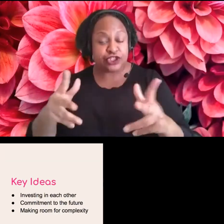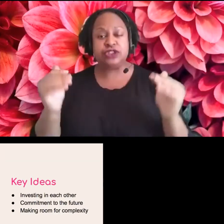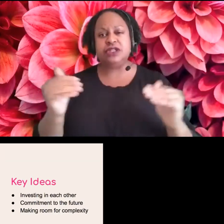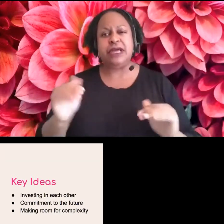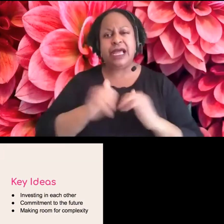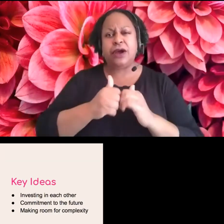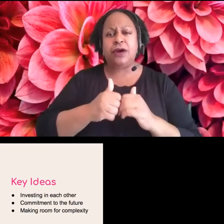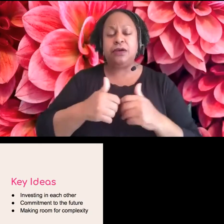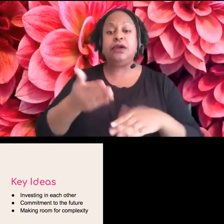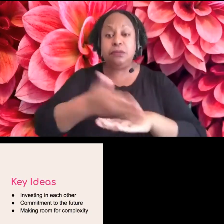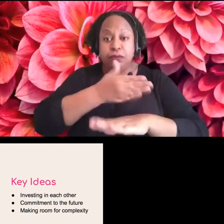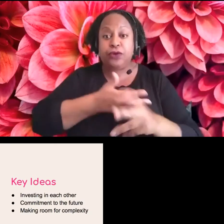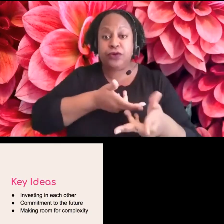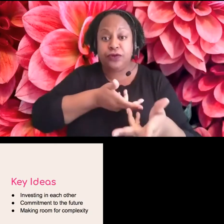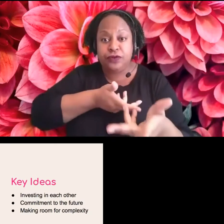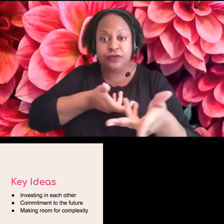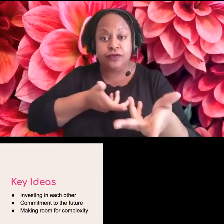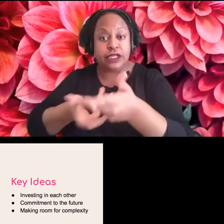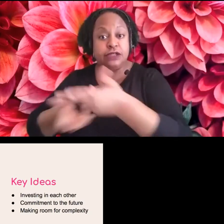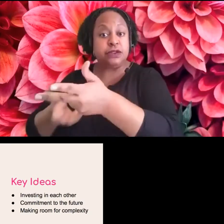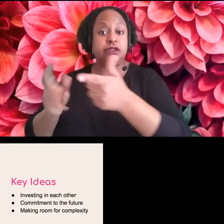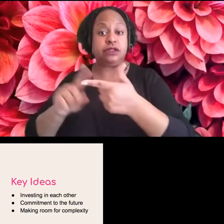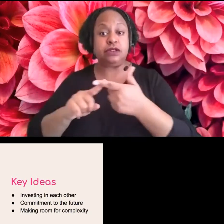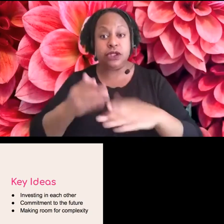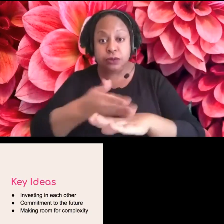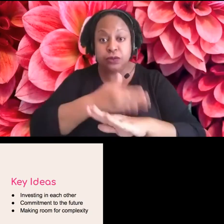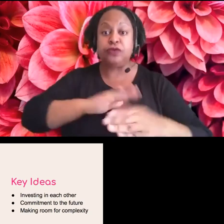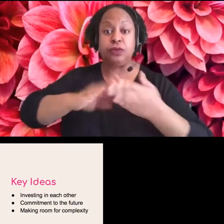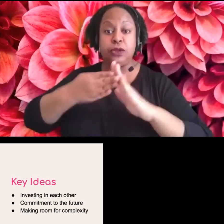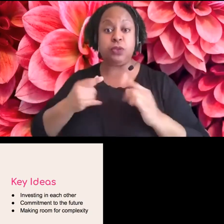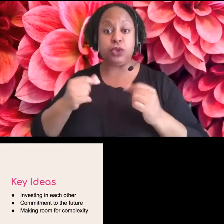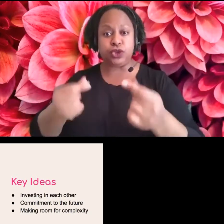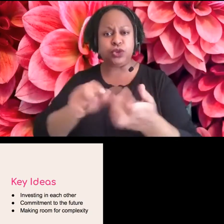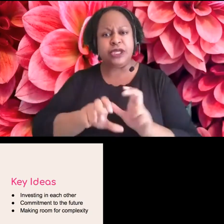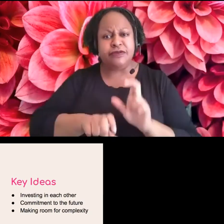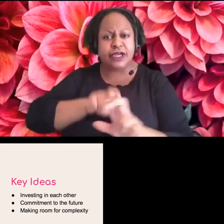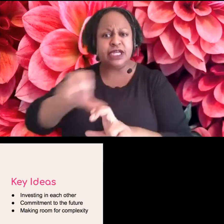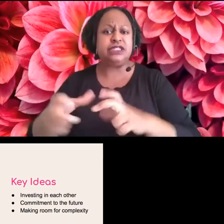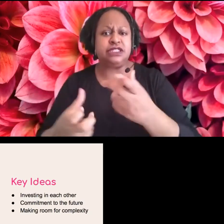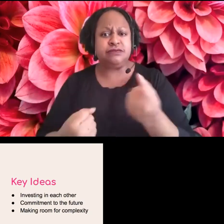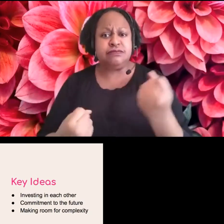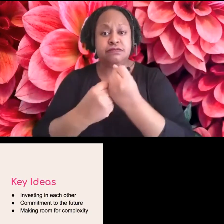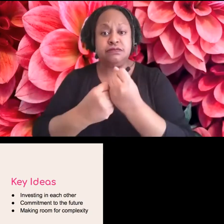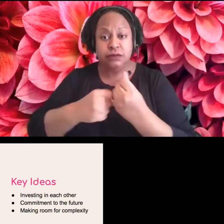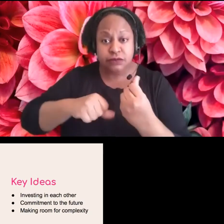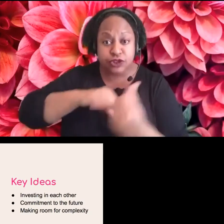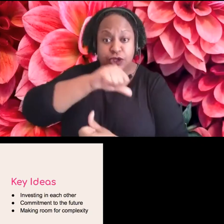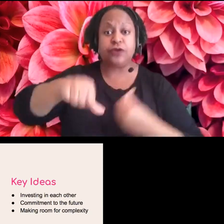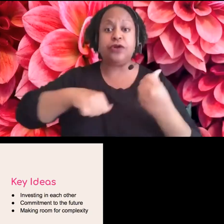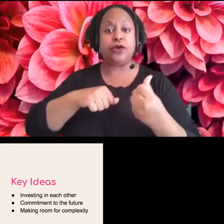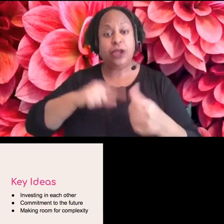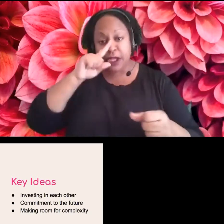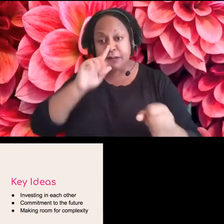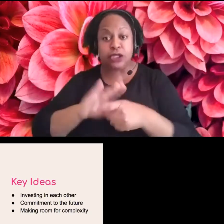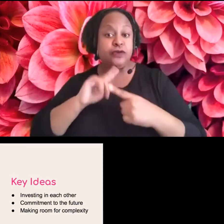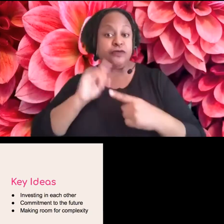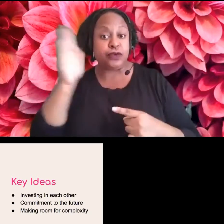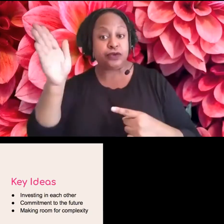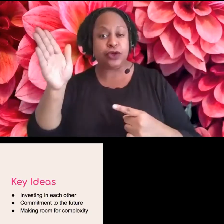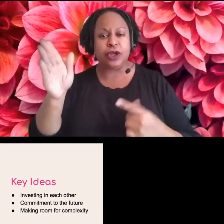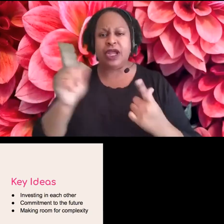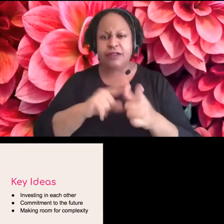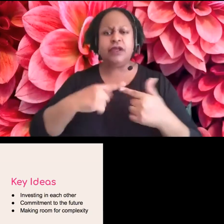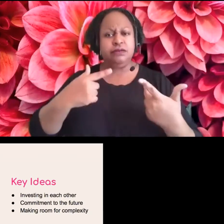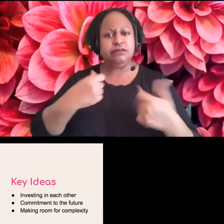engagements and build our communities, we should be investing in one another, committing to the future and making room for complexity.